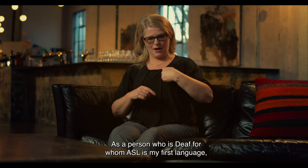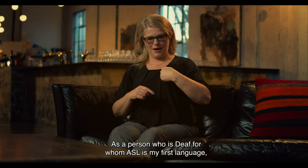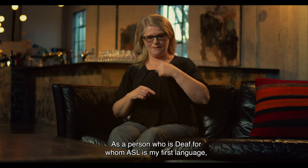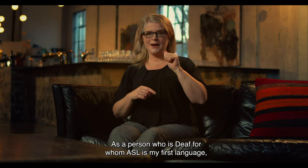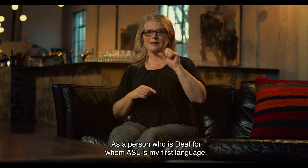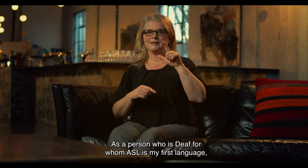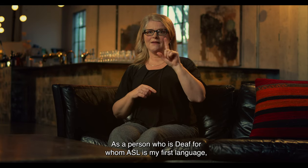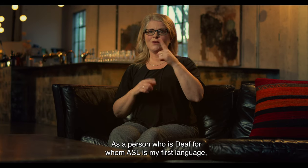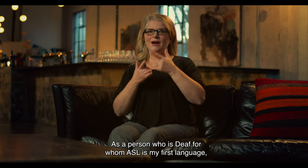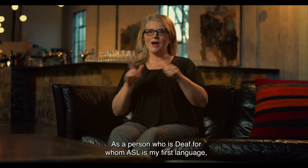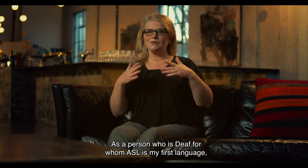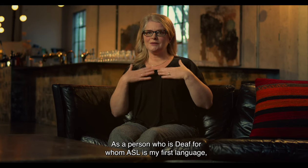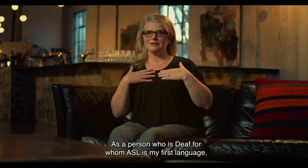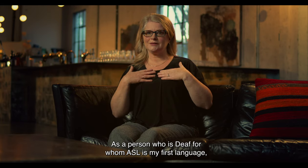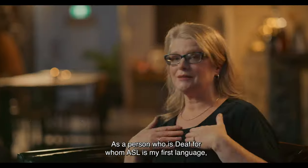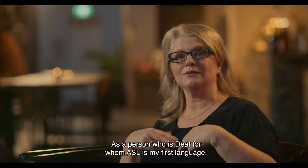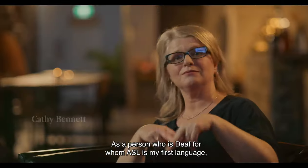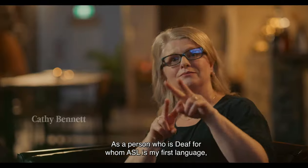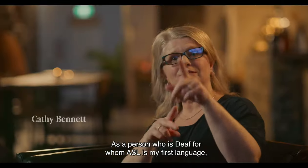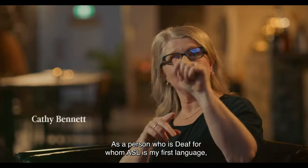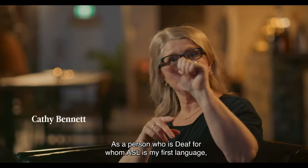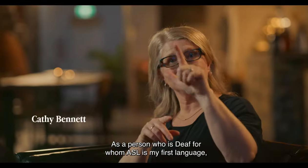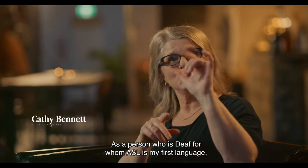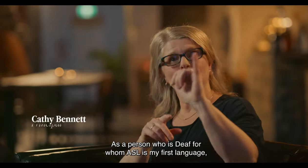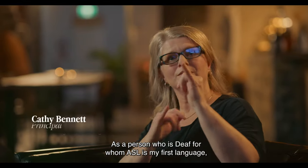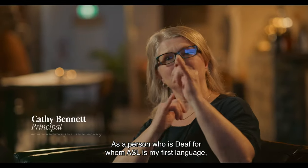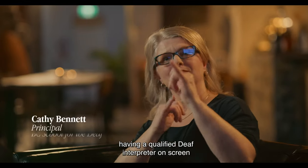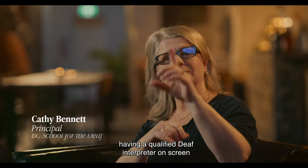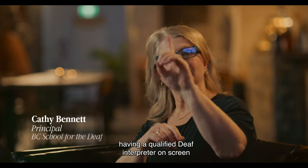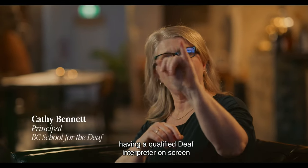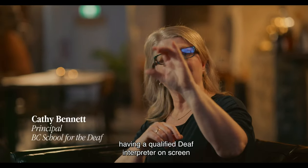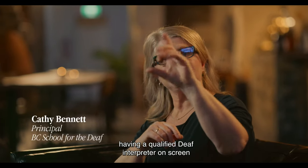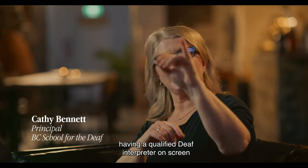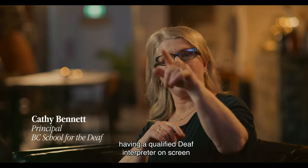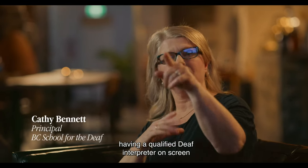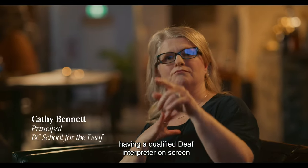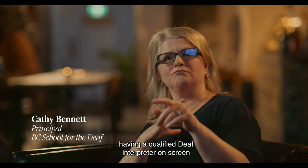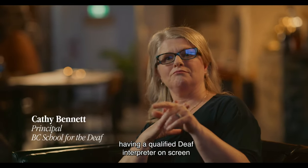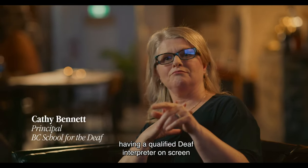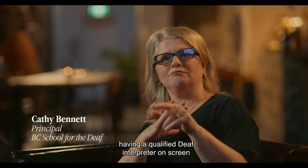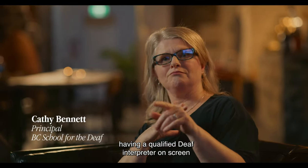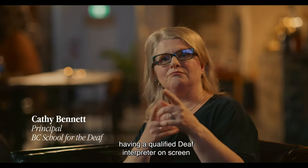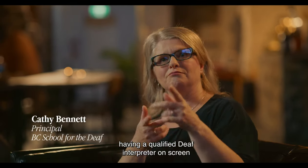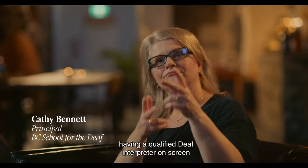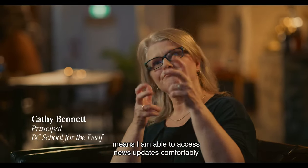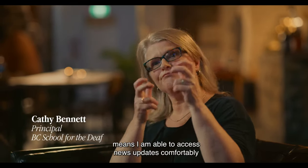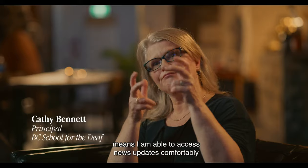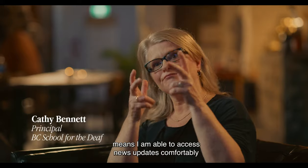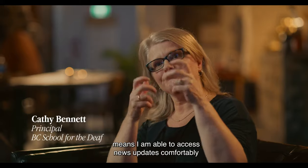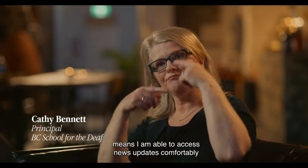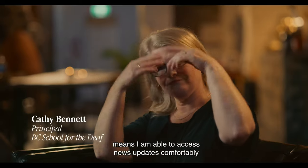As a person who is deaf, for whom ASL is my first language, having a qualified deaf interpreter on screen